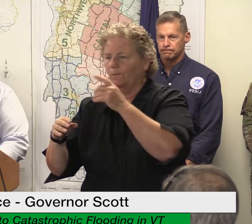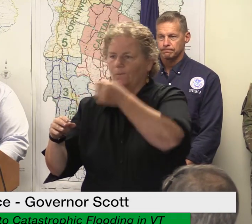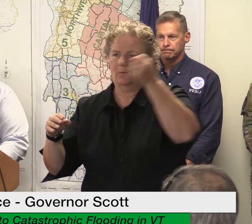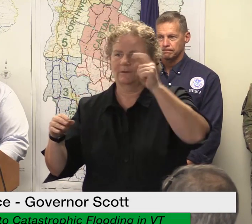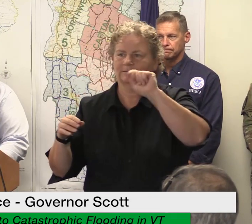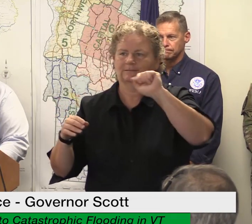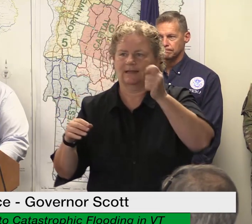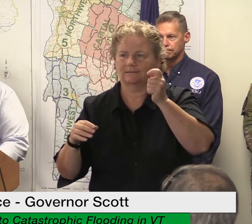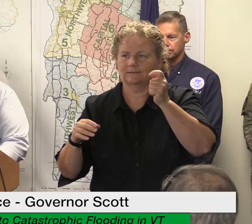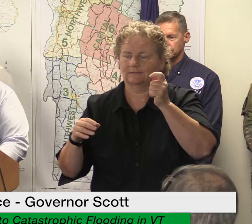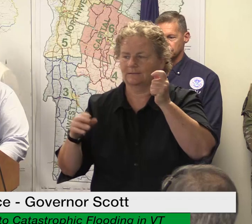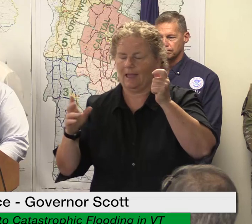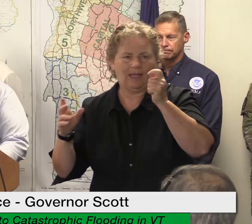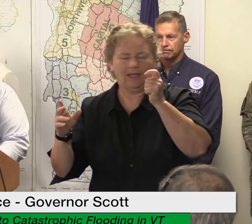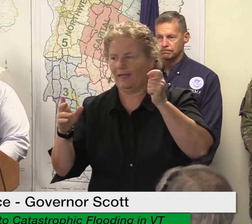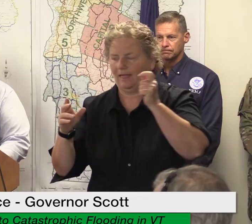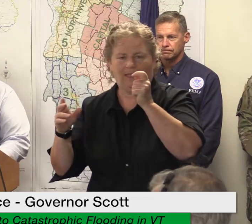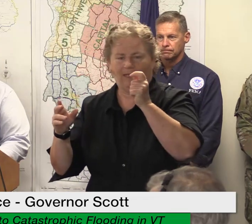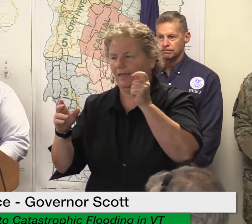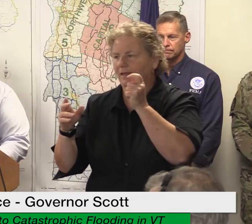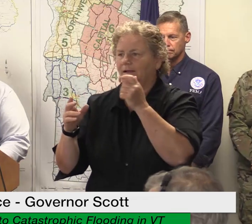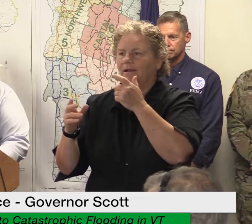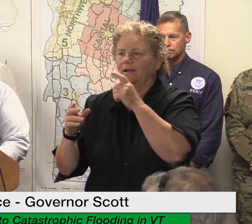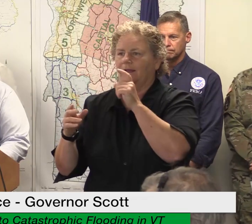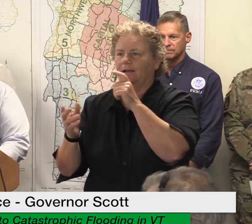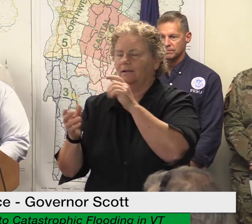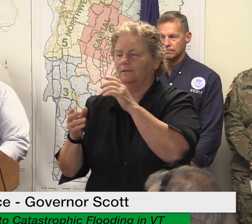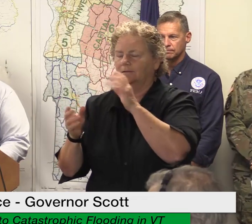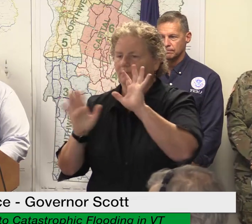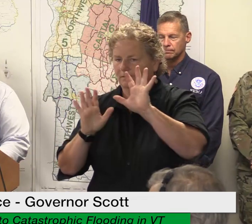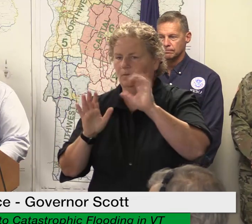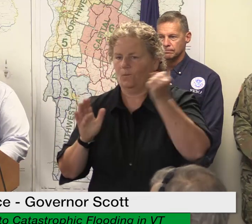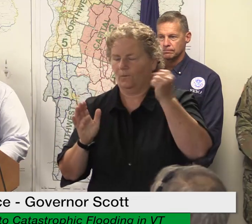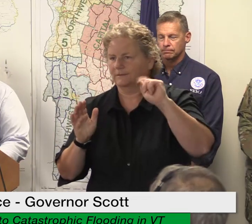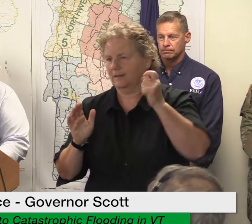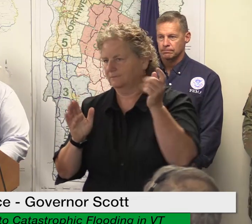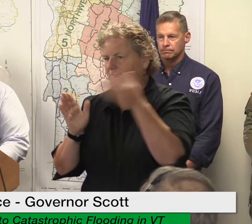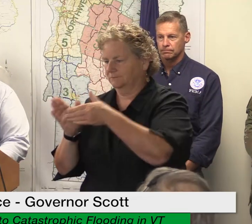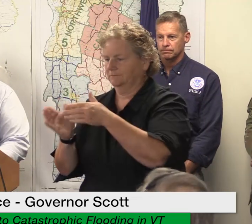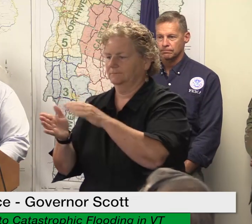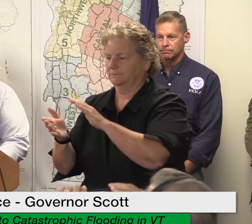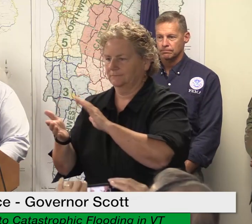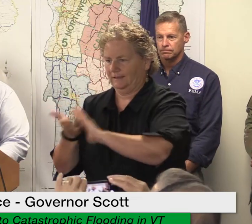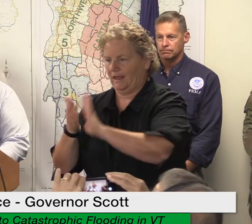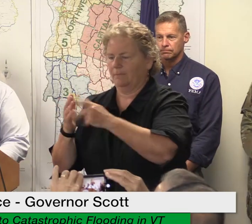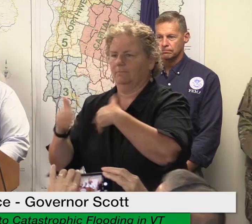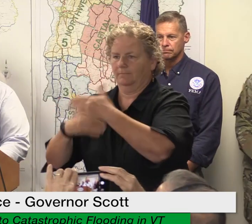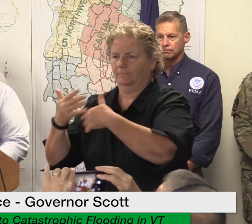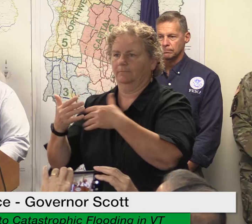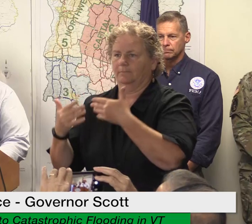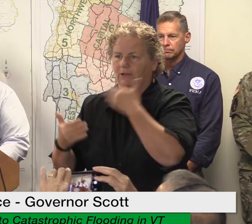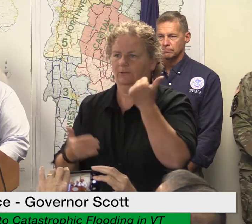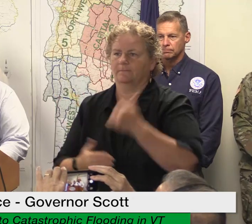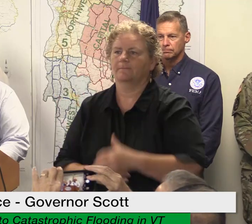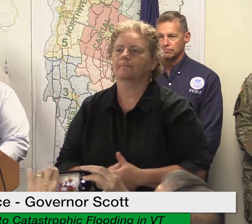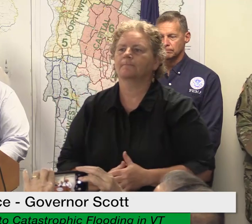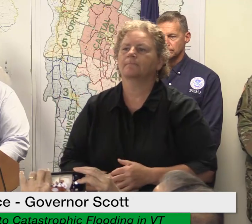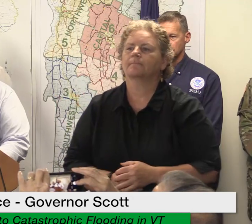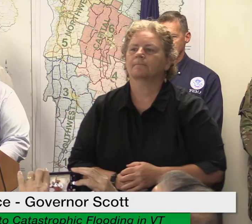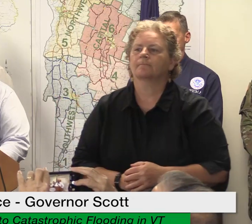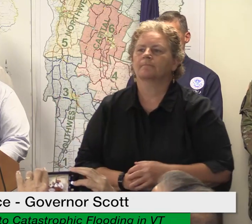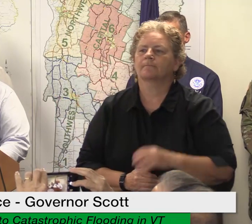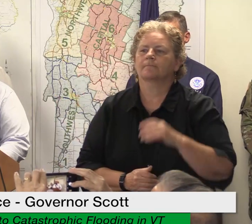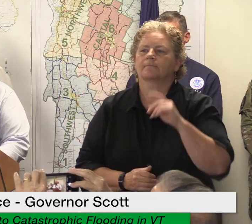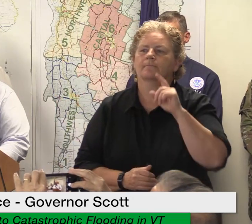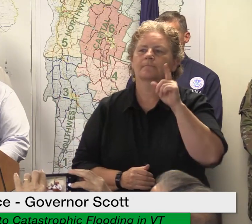to be added to their burdens as a result on wednesday the governor directed the vermont department of taxes to extend tax deadlines